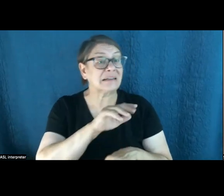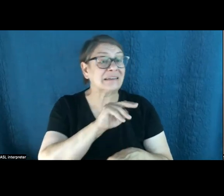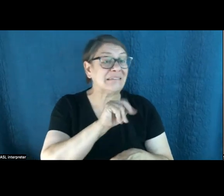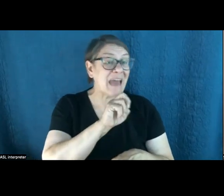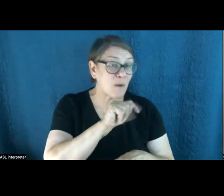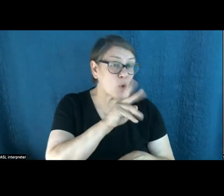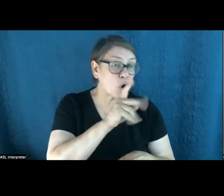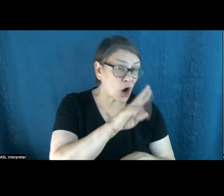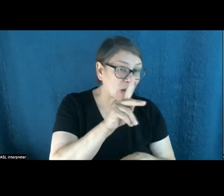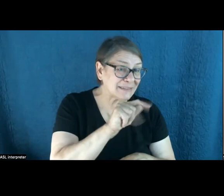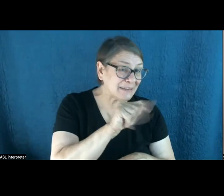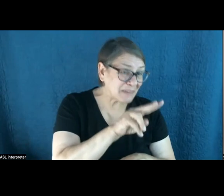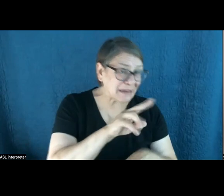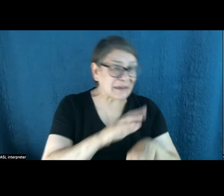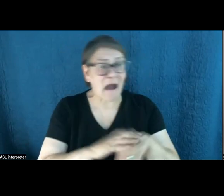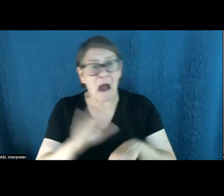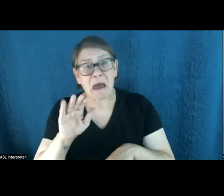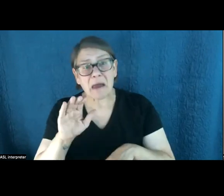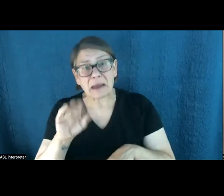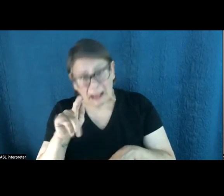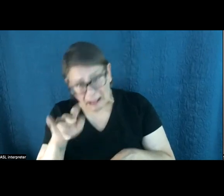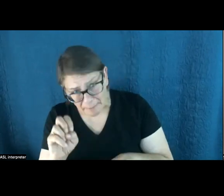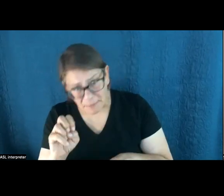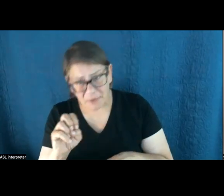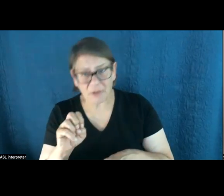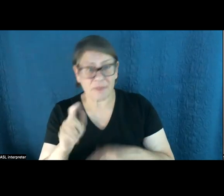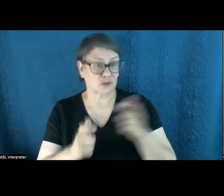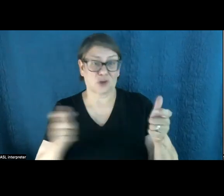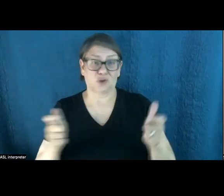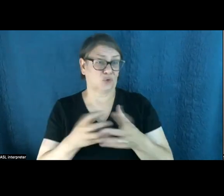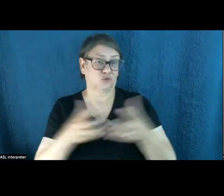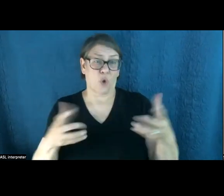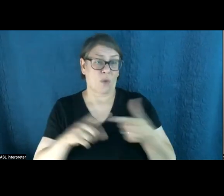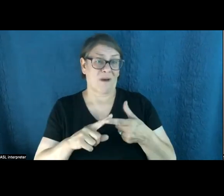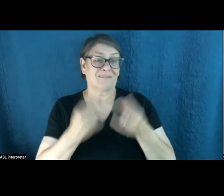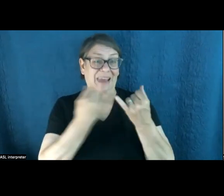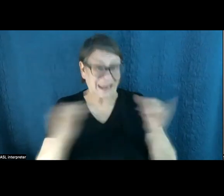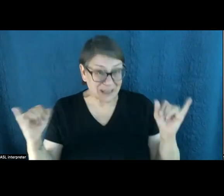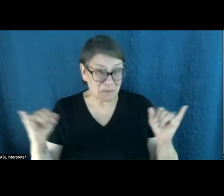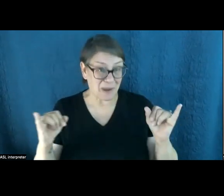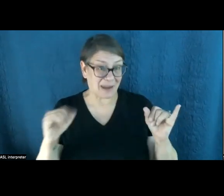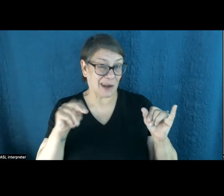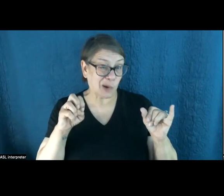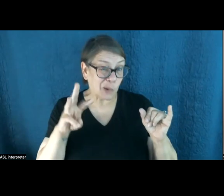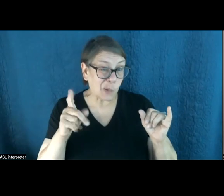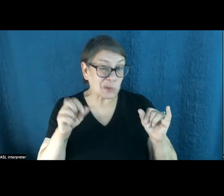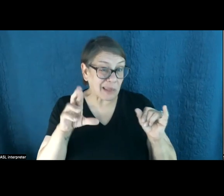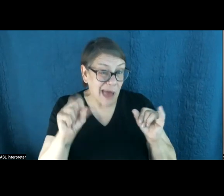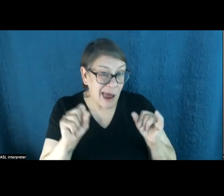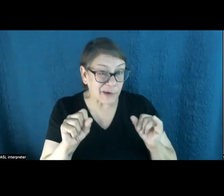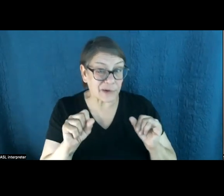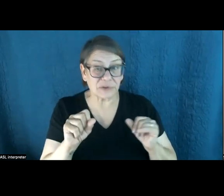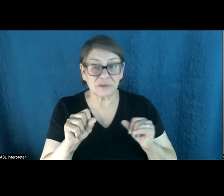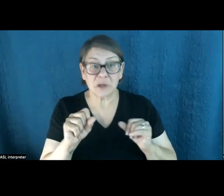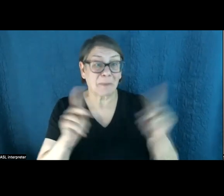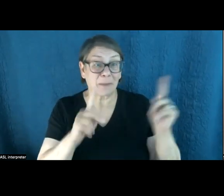in print outlets. And there's a really huge growth of independent climate newsletters as well, particularly on Substack, people who are just